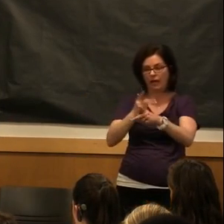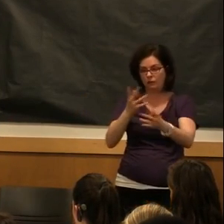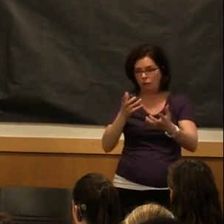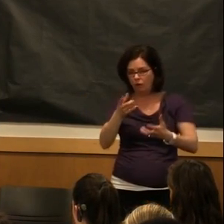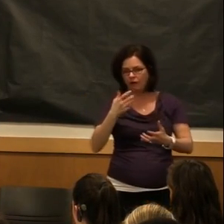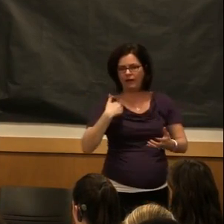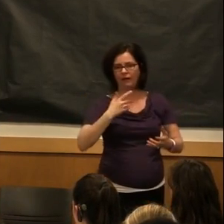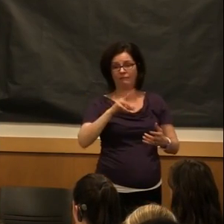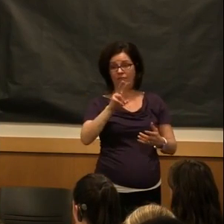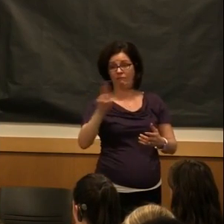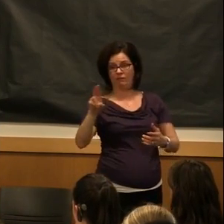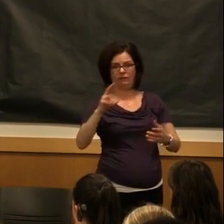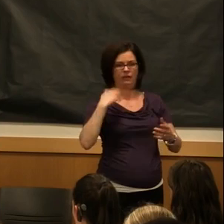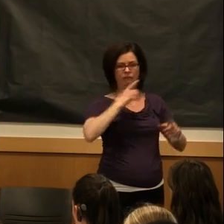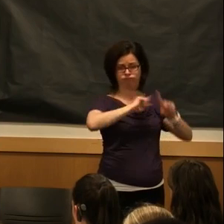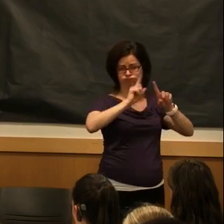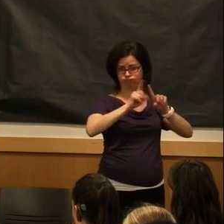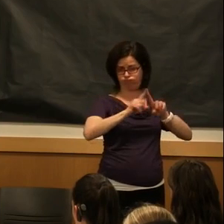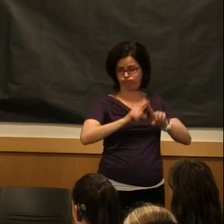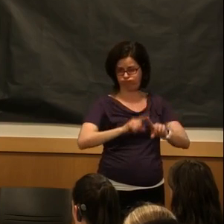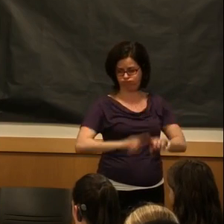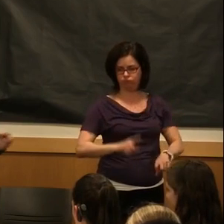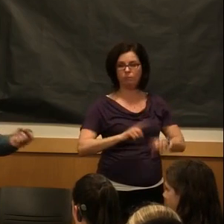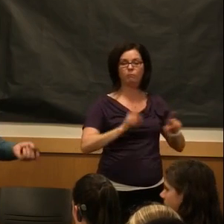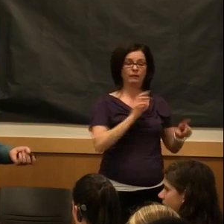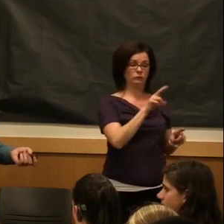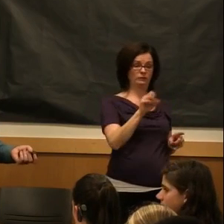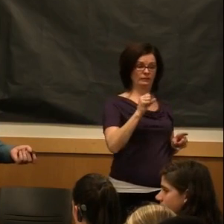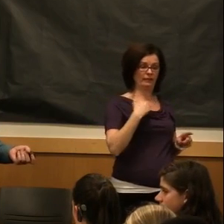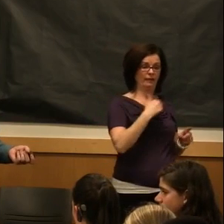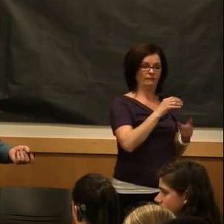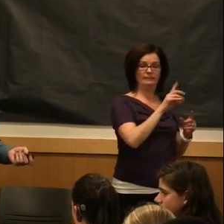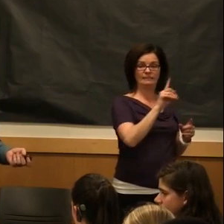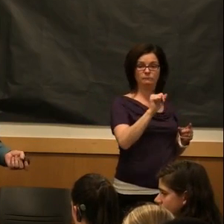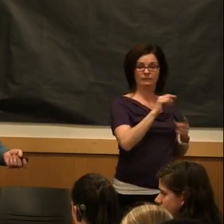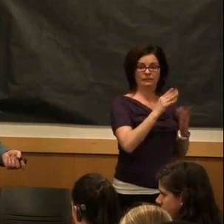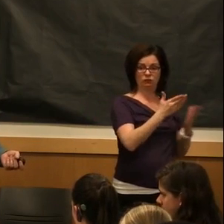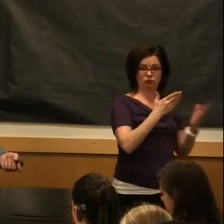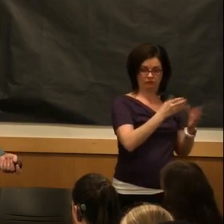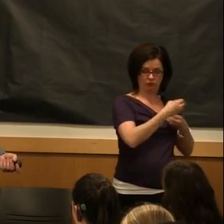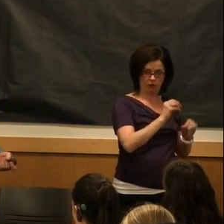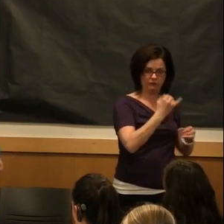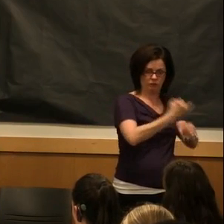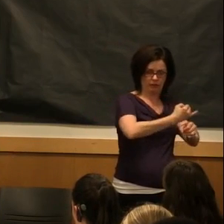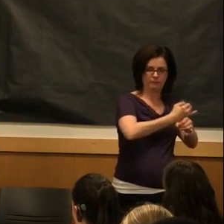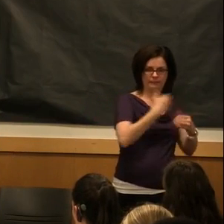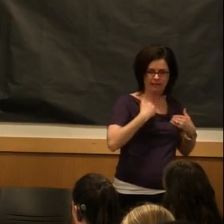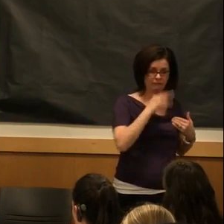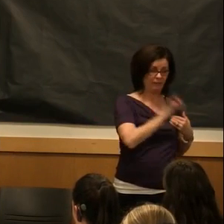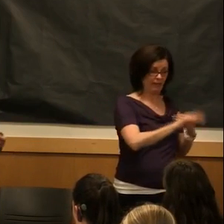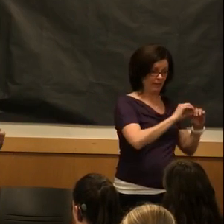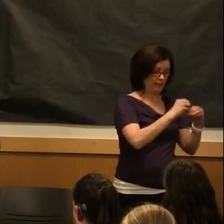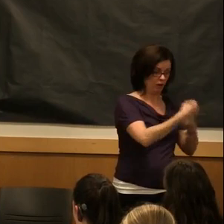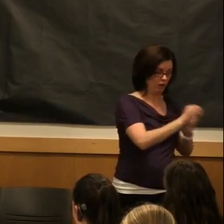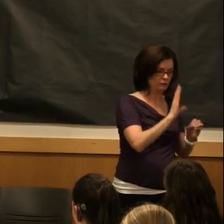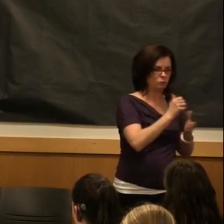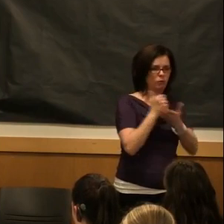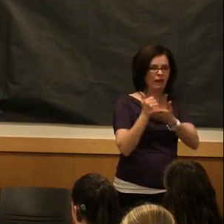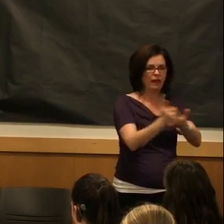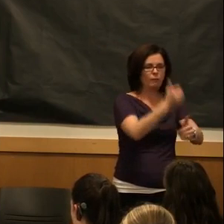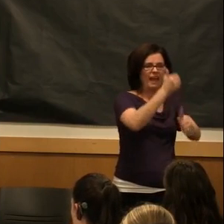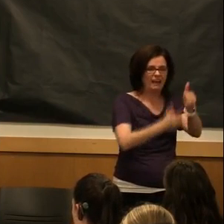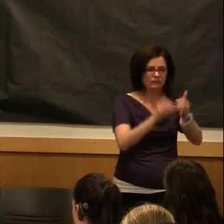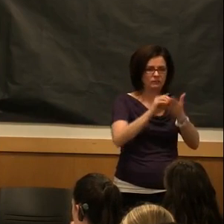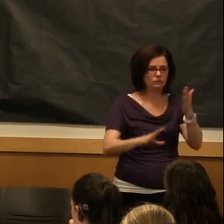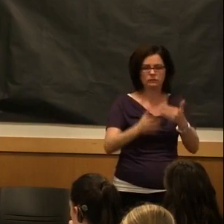different vocational rehab out there, but we have our disability services office on campus that will help every student regardless of what their situation